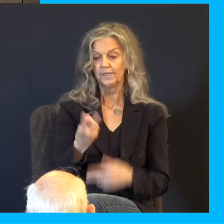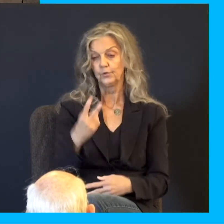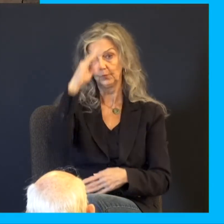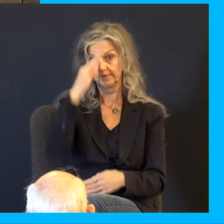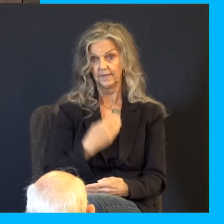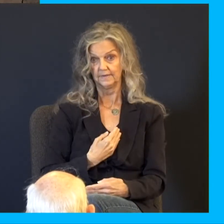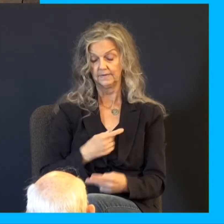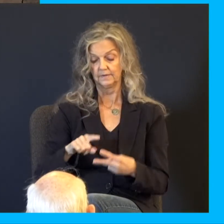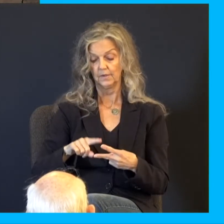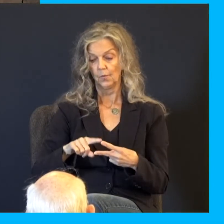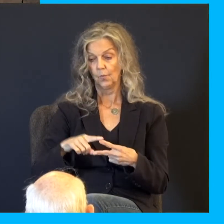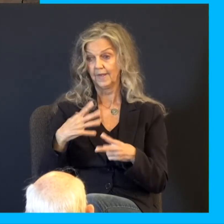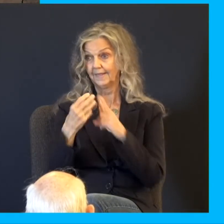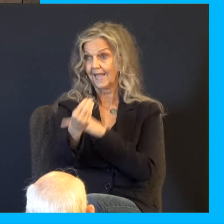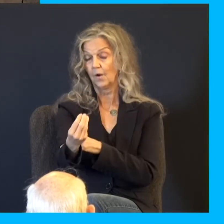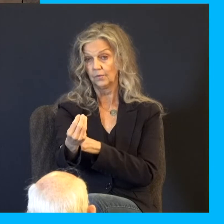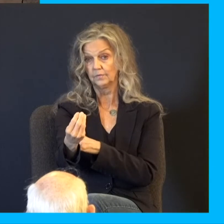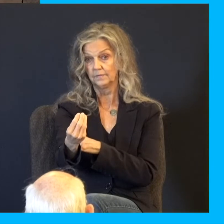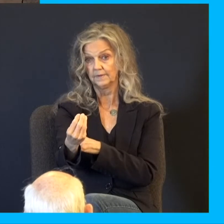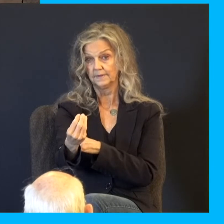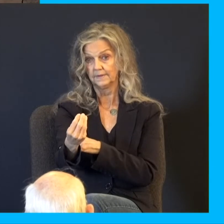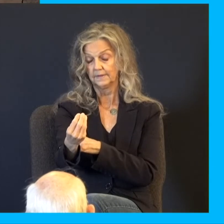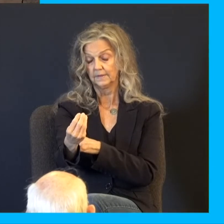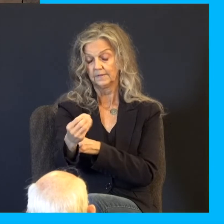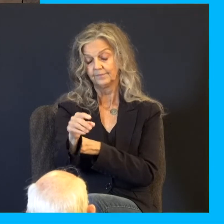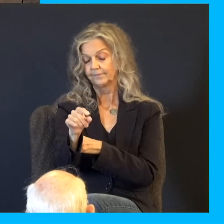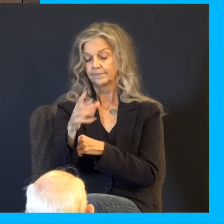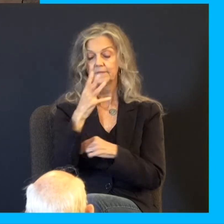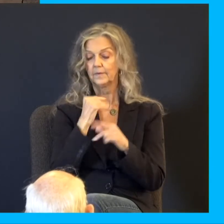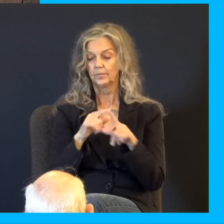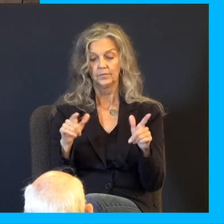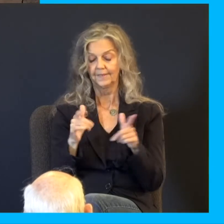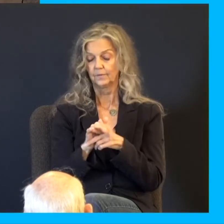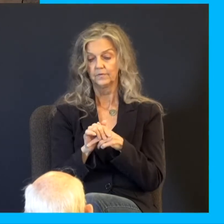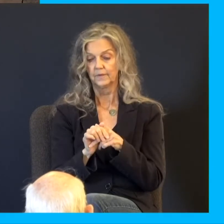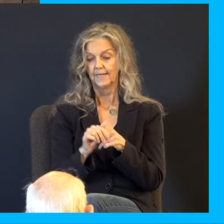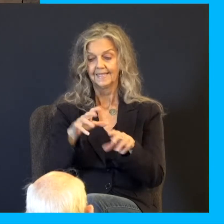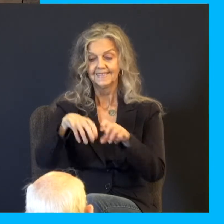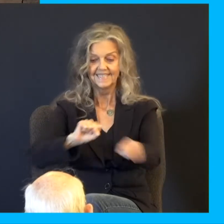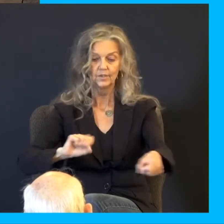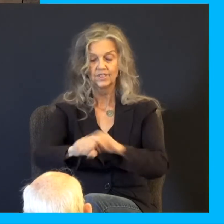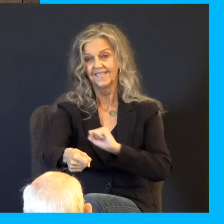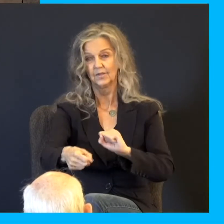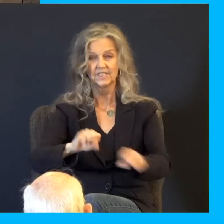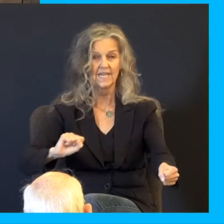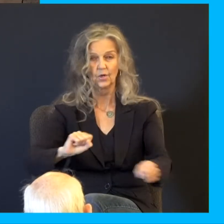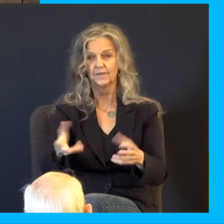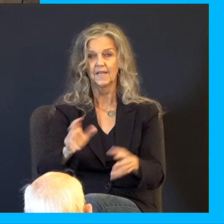The one went out from me, and I said, Taroth, Taroth. Tear, tear, tear in pieces, or ravening. Surely, he